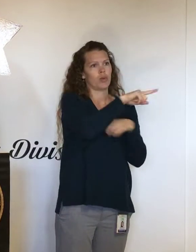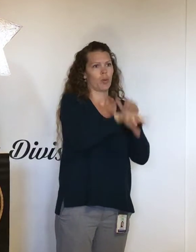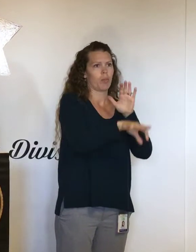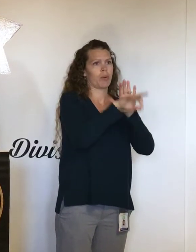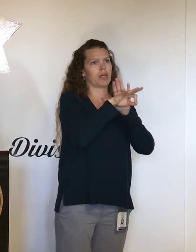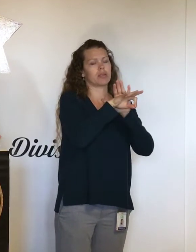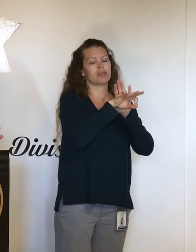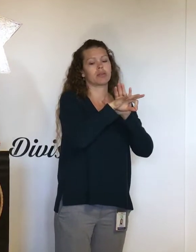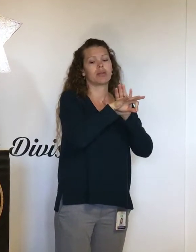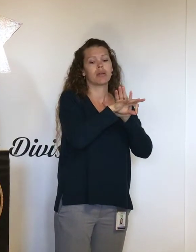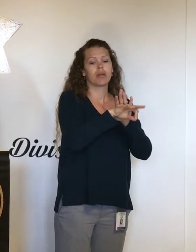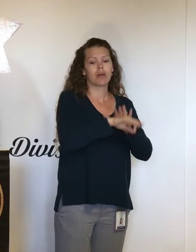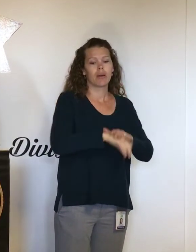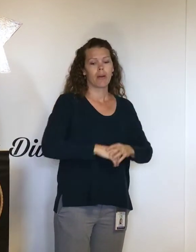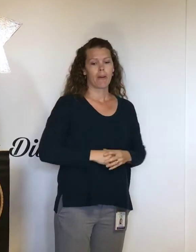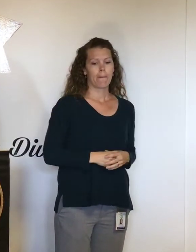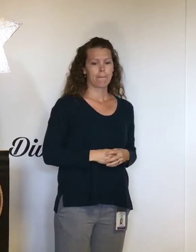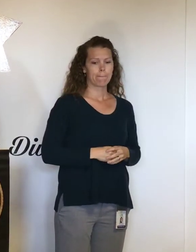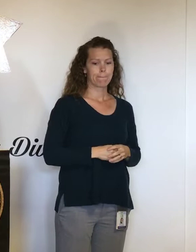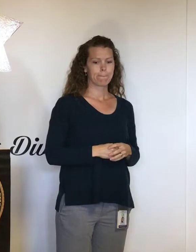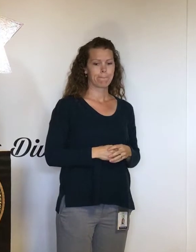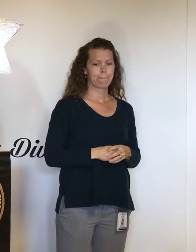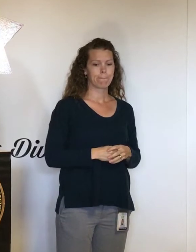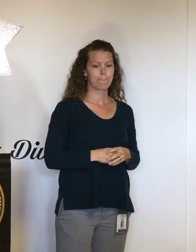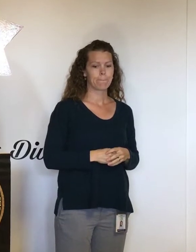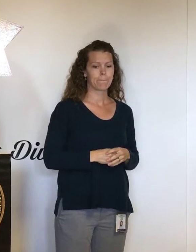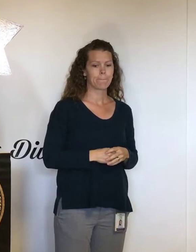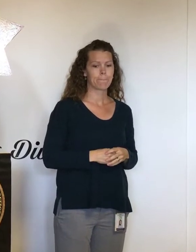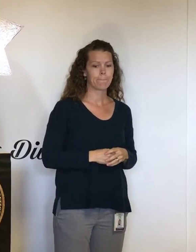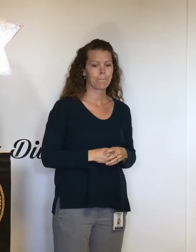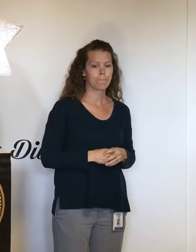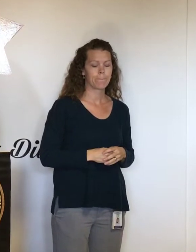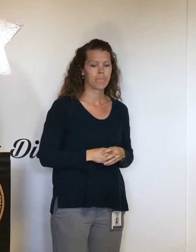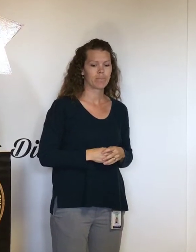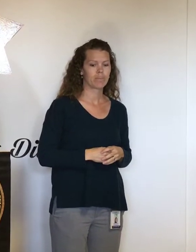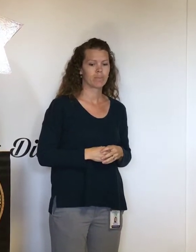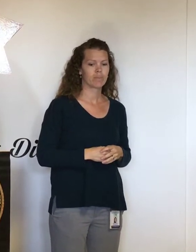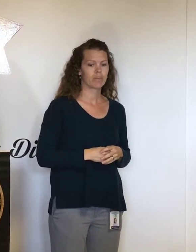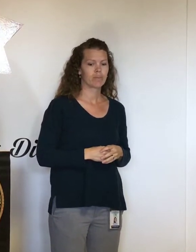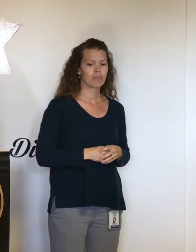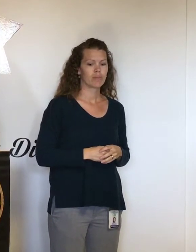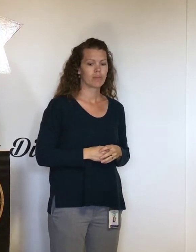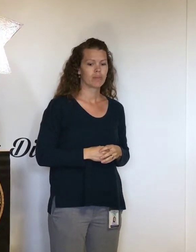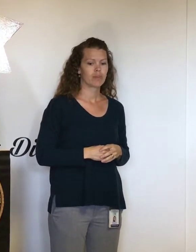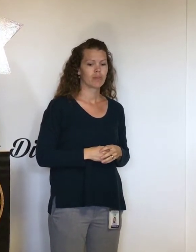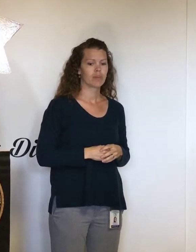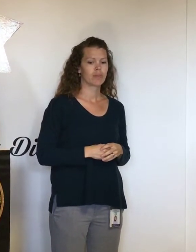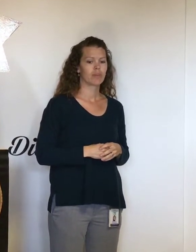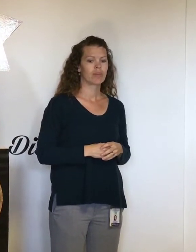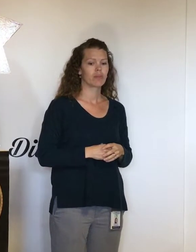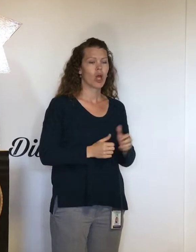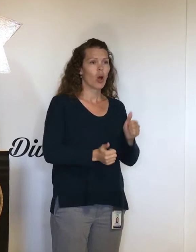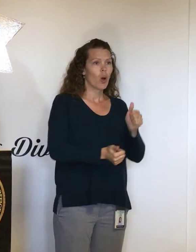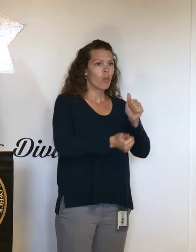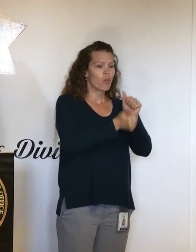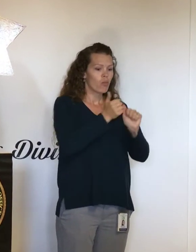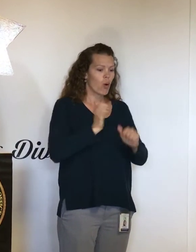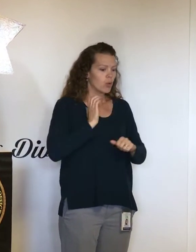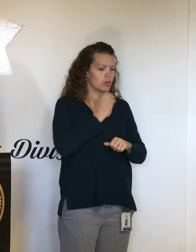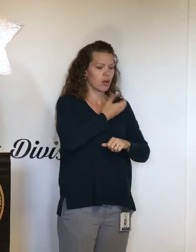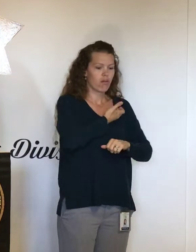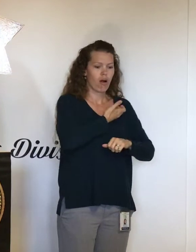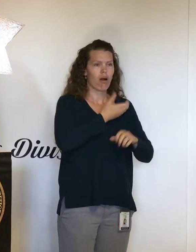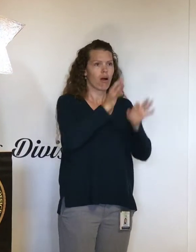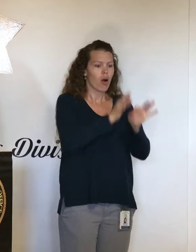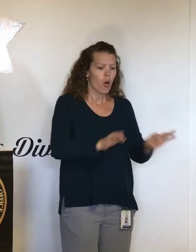To our knowledge, most of our critical infrastructure besides power